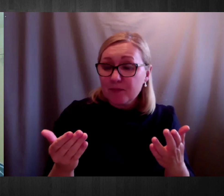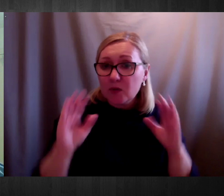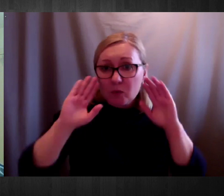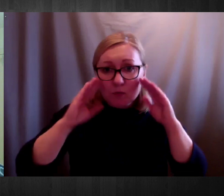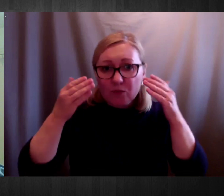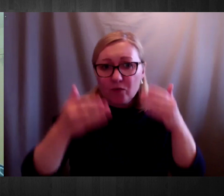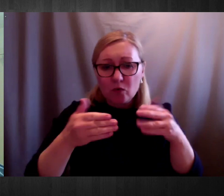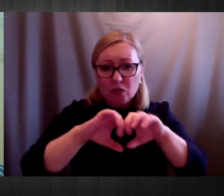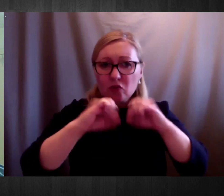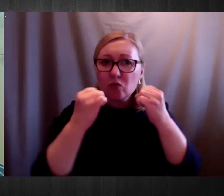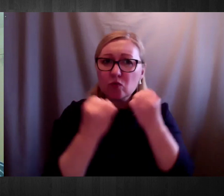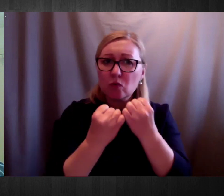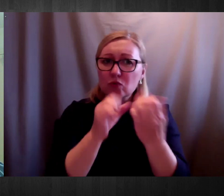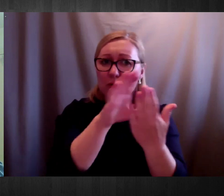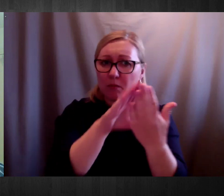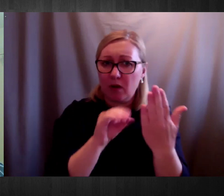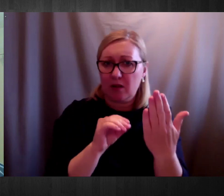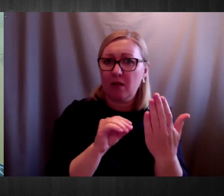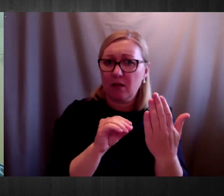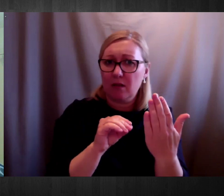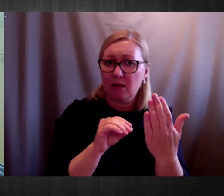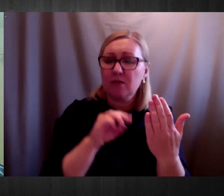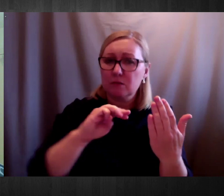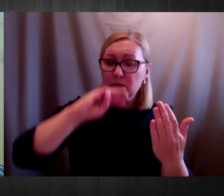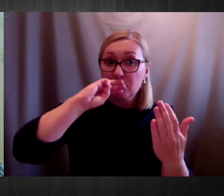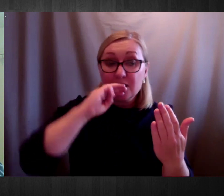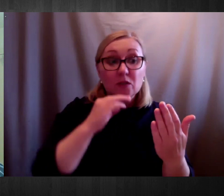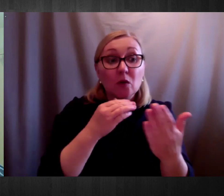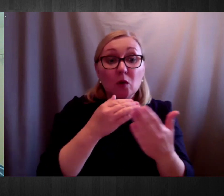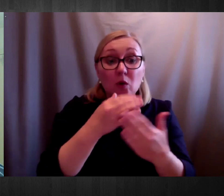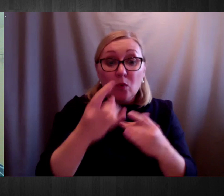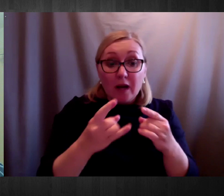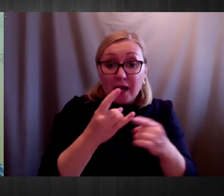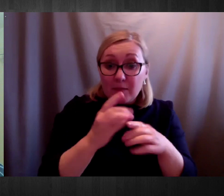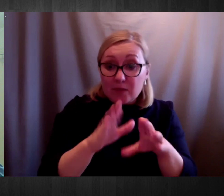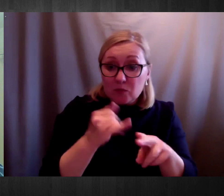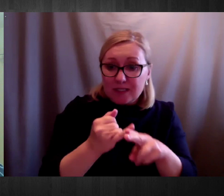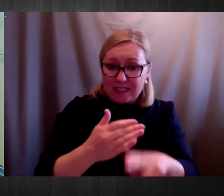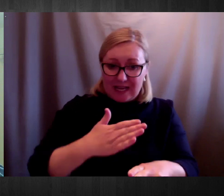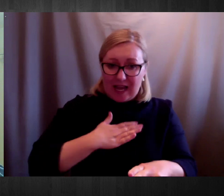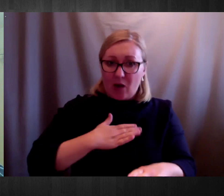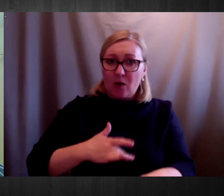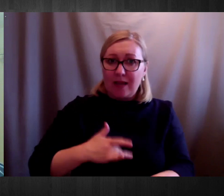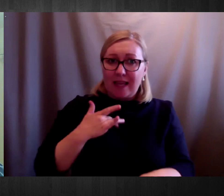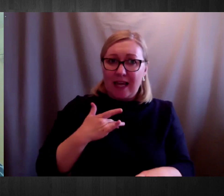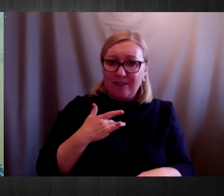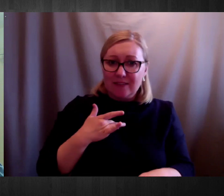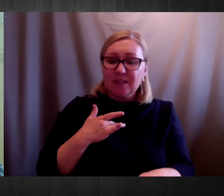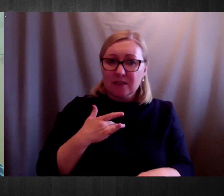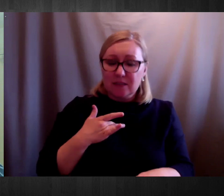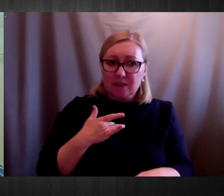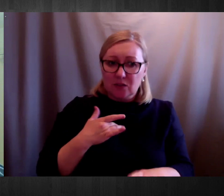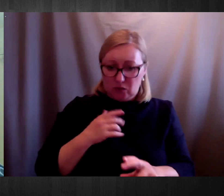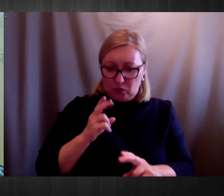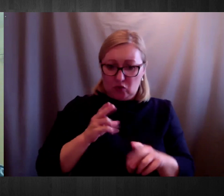which ensures that the policy decisions that impact on the lives of disabled people have to be directly influenced by those